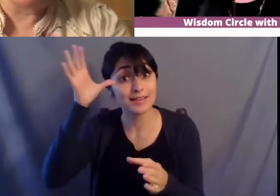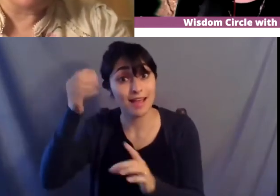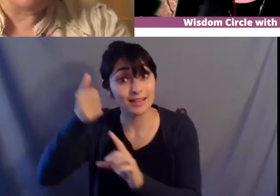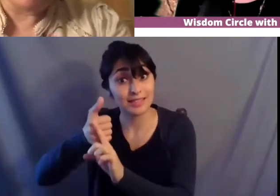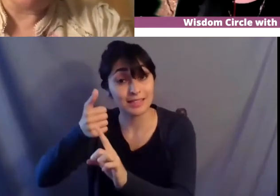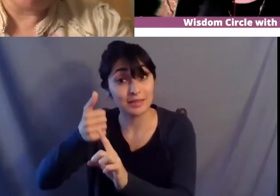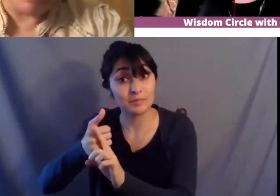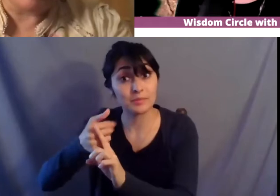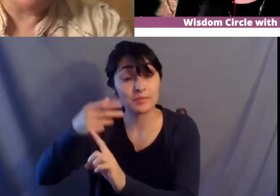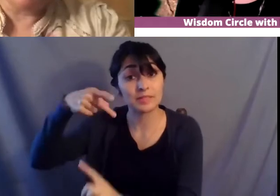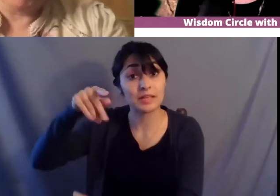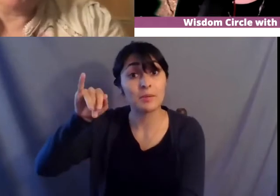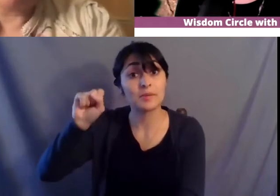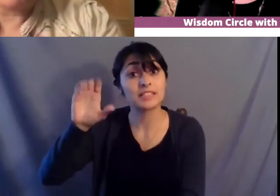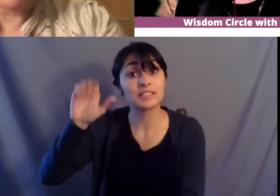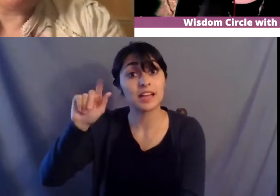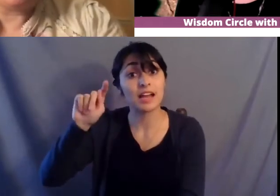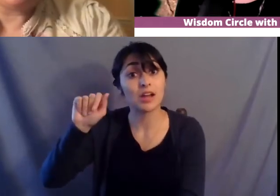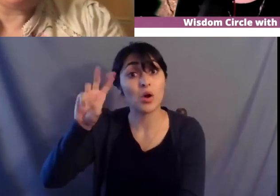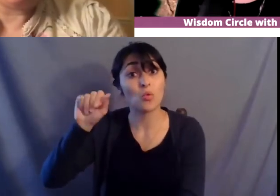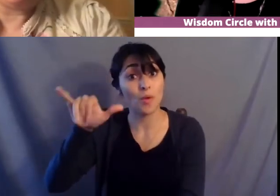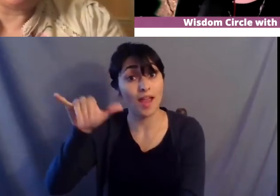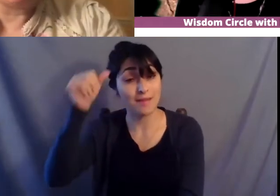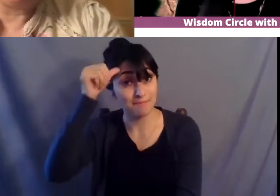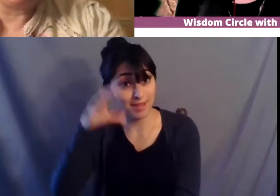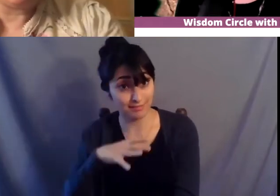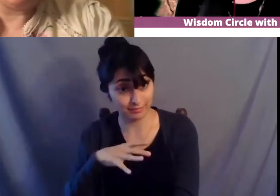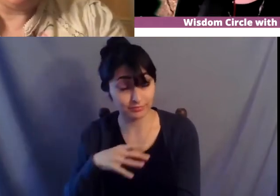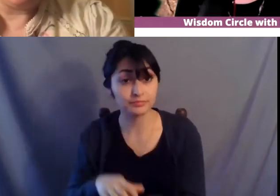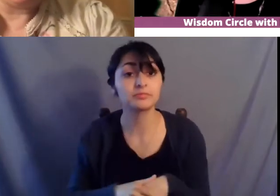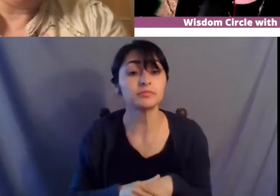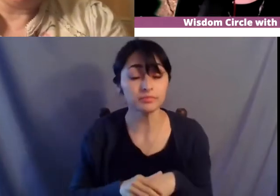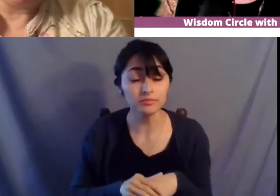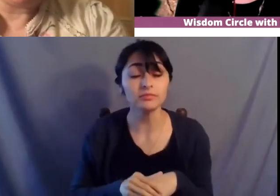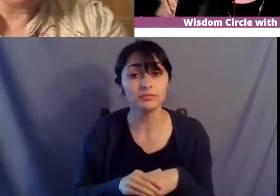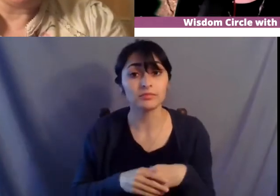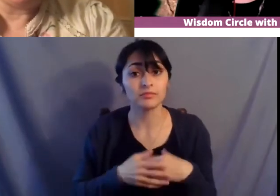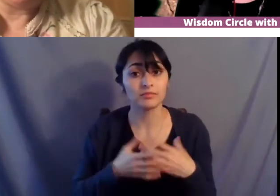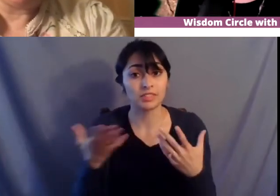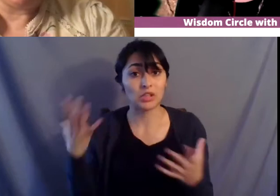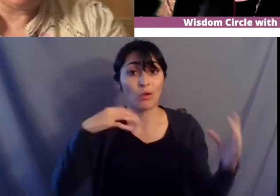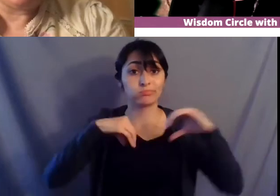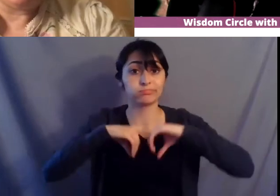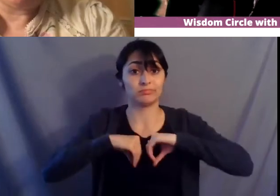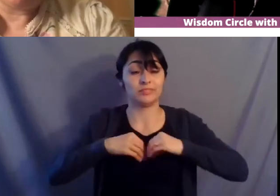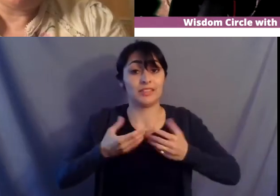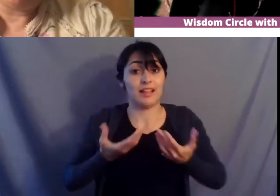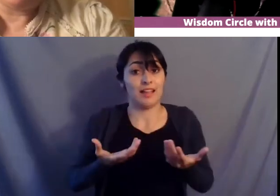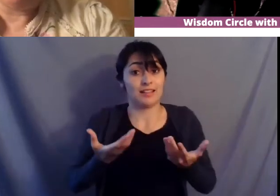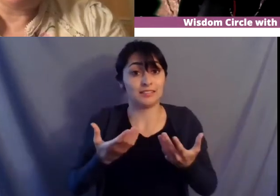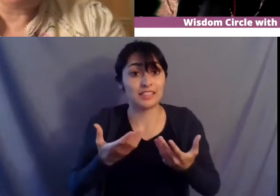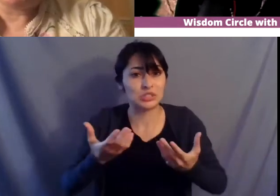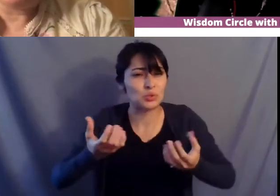biscataway man um and then uh that's really that's really where it starts and there are many um